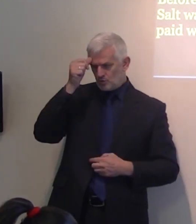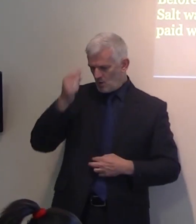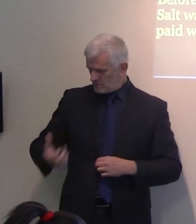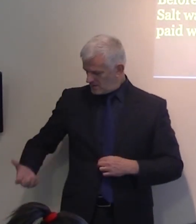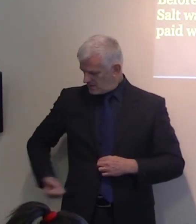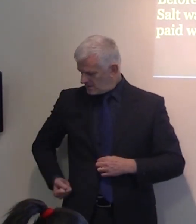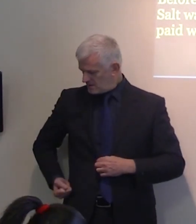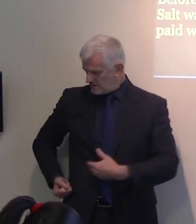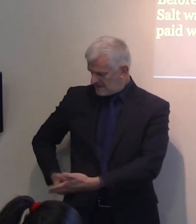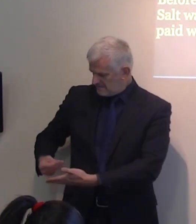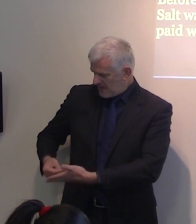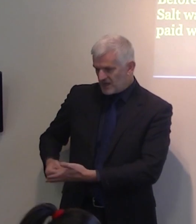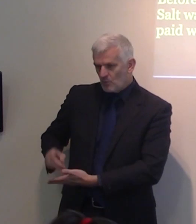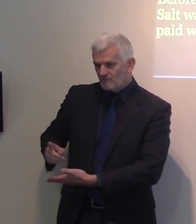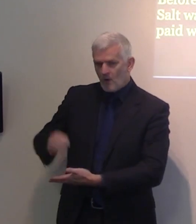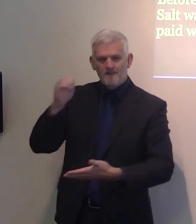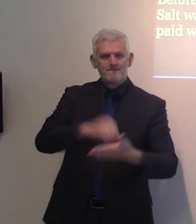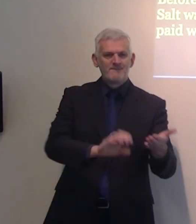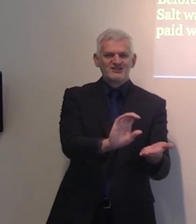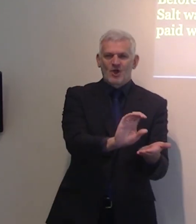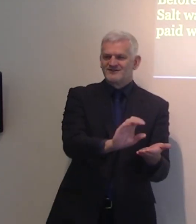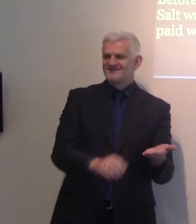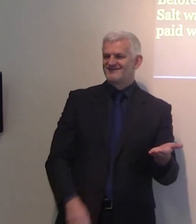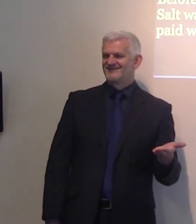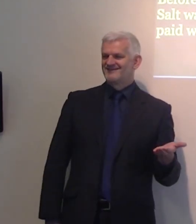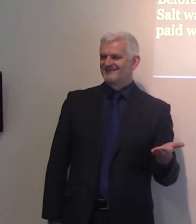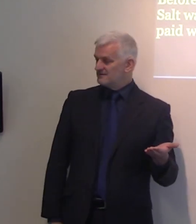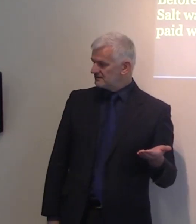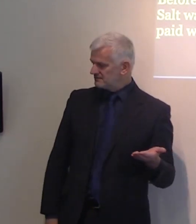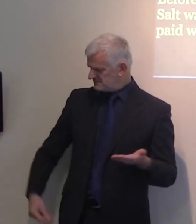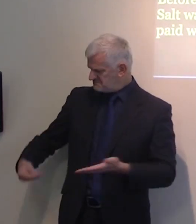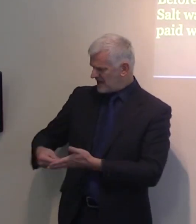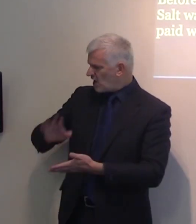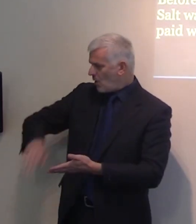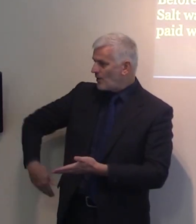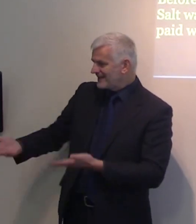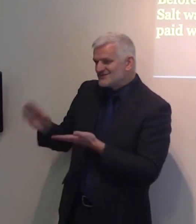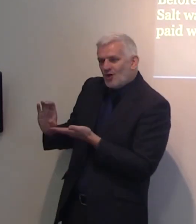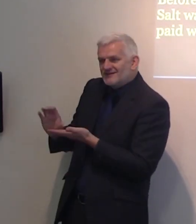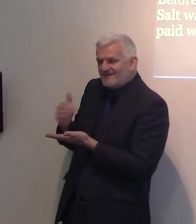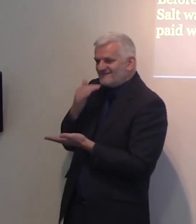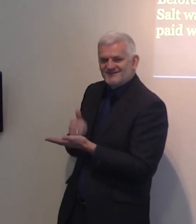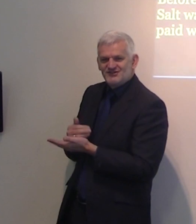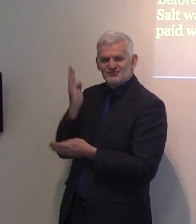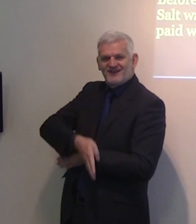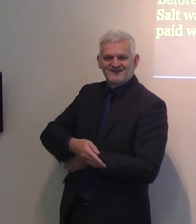But you can buy tons of salt with your salary today. But in the past, that was the meaning.